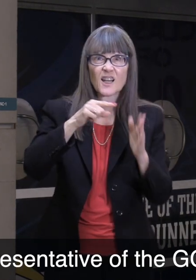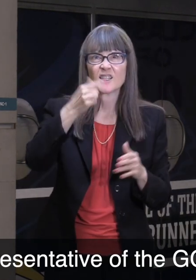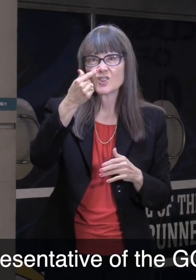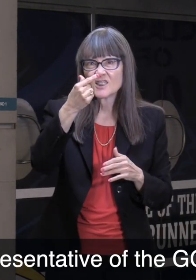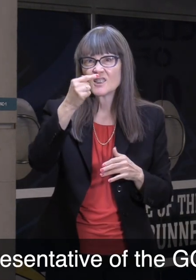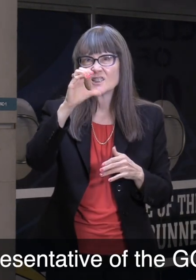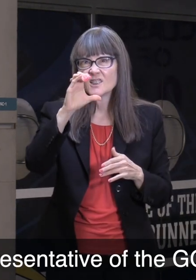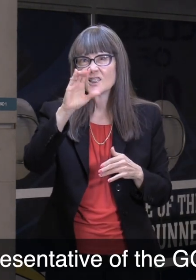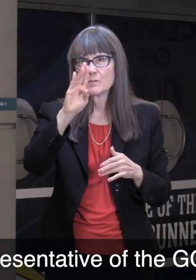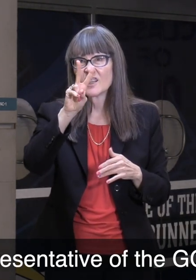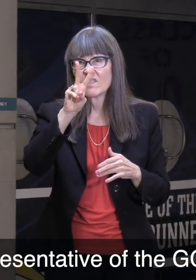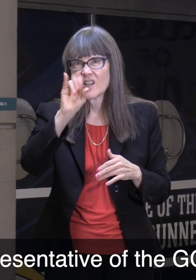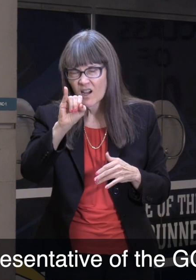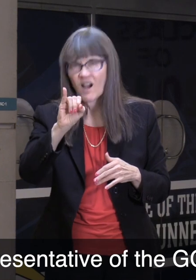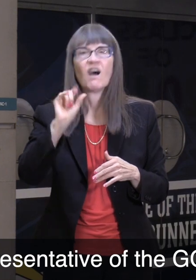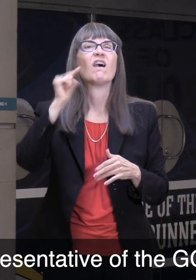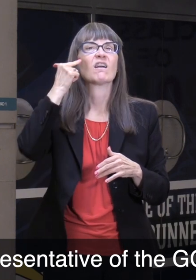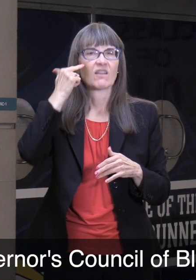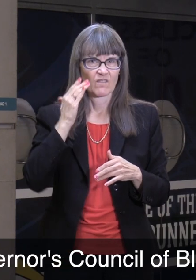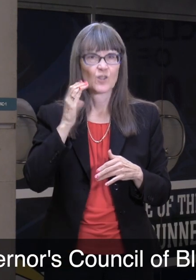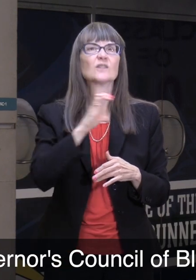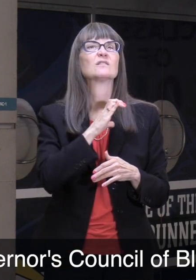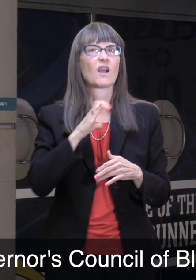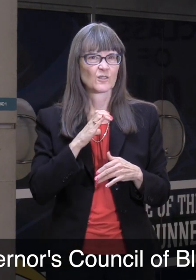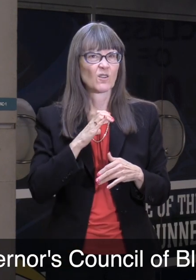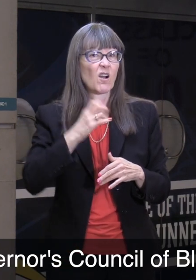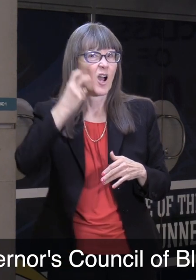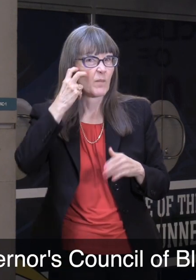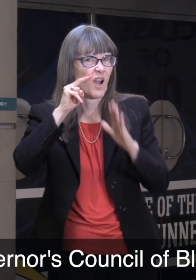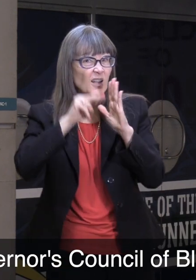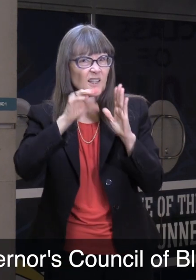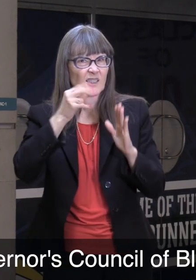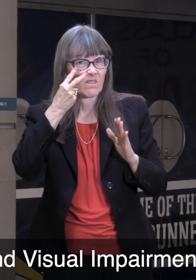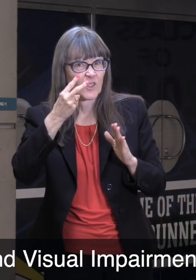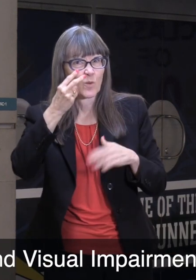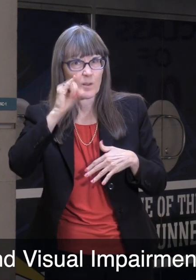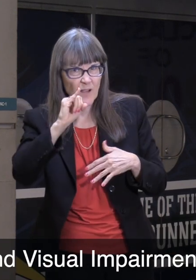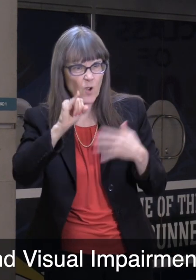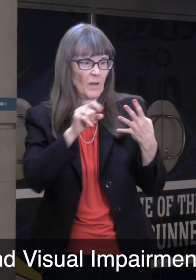of the GCBVI, the Governor's Council of Blindness and Visual Impairment,